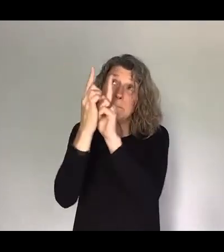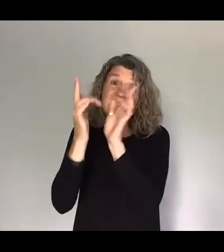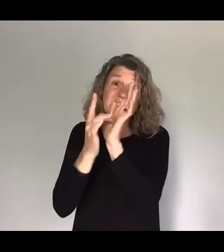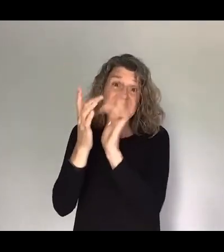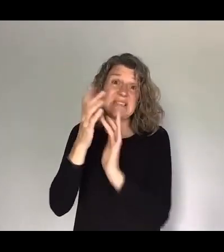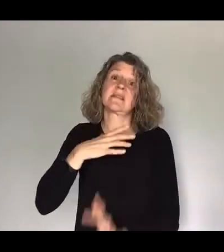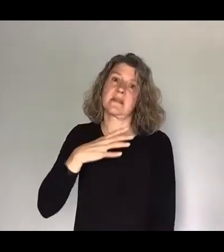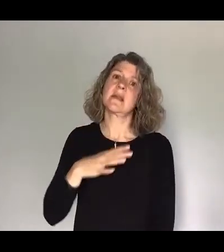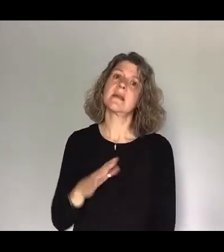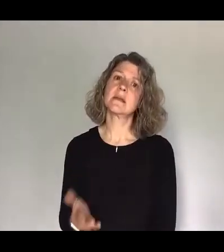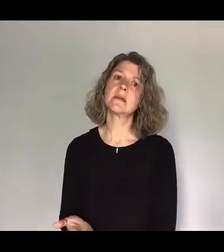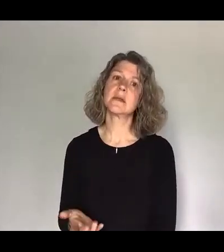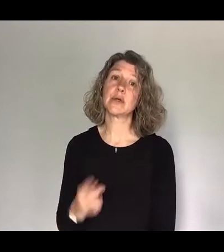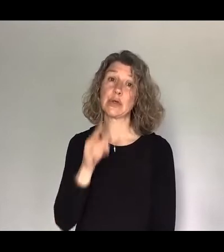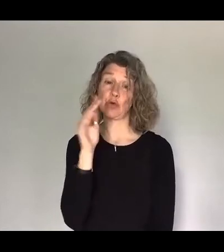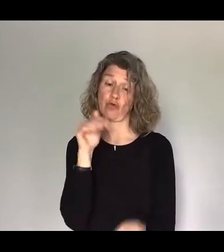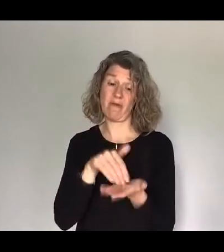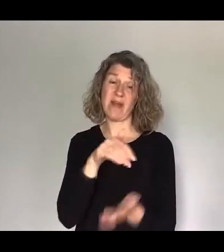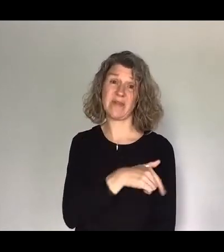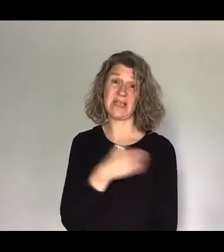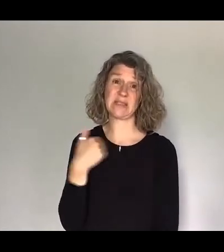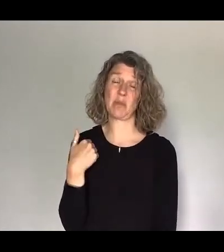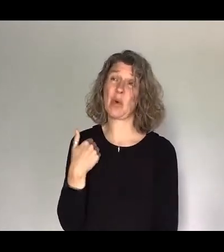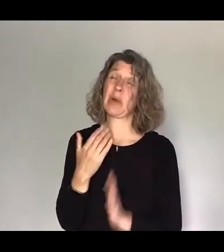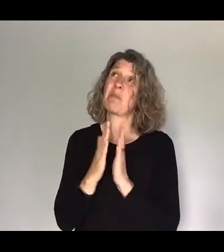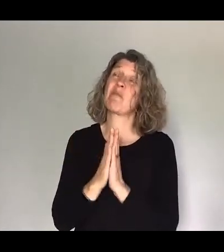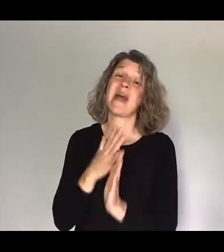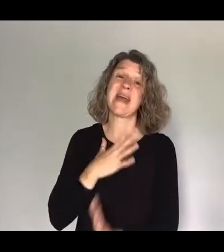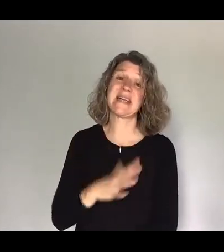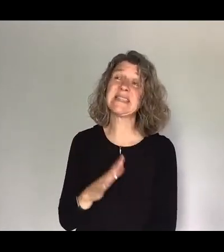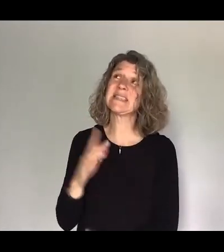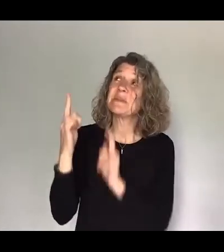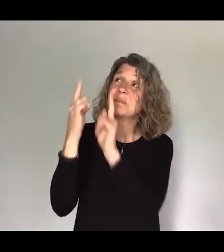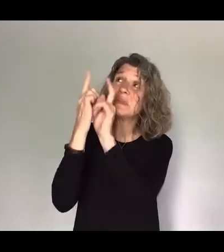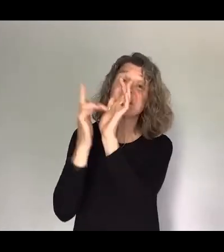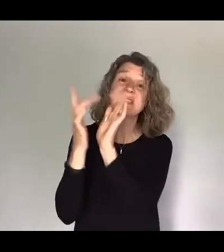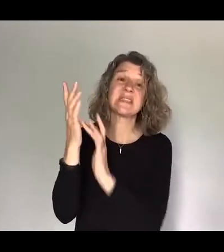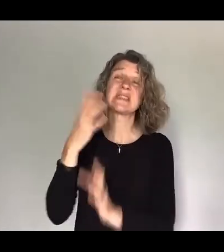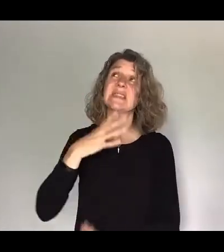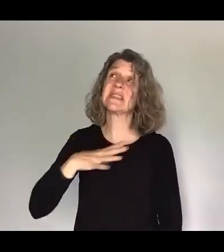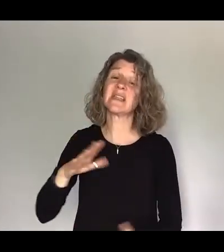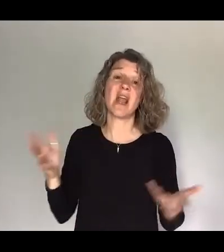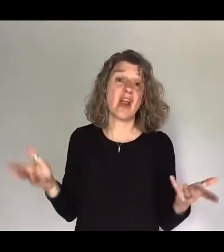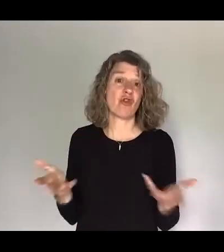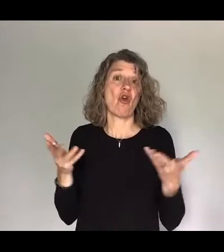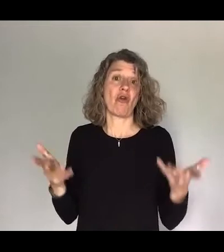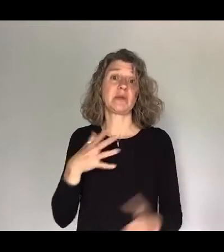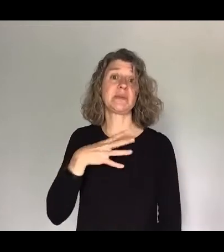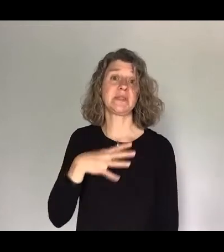that you came in here this morning you need prayer you want to meet with him you want this great encouragement if that's you and whether you're on the